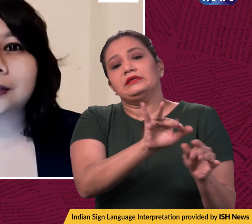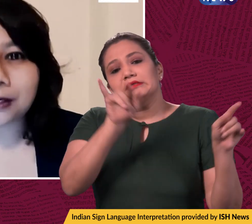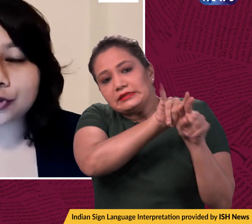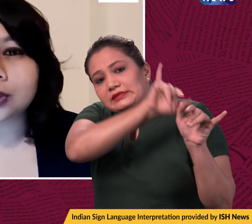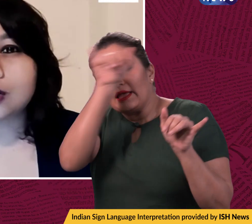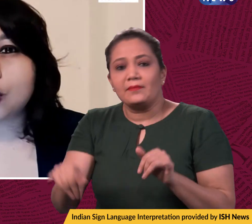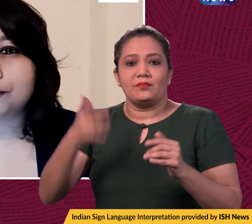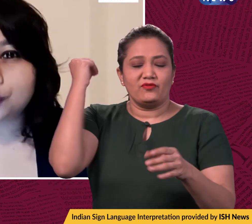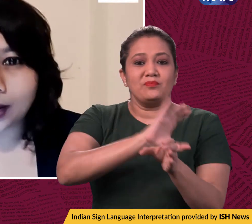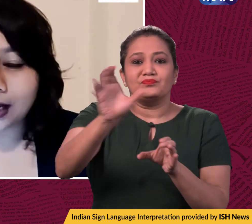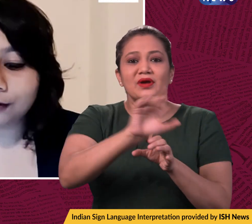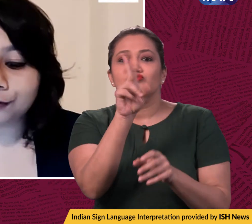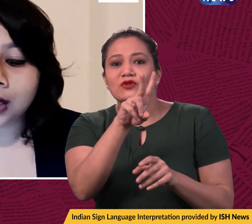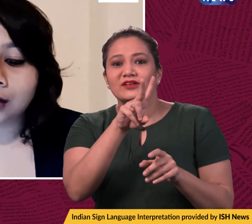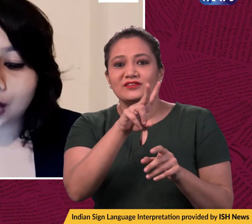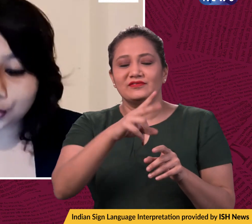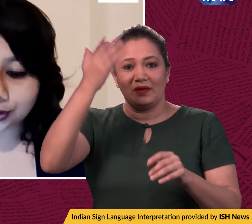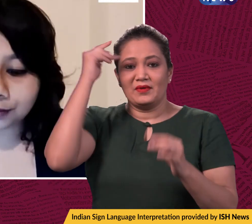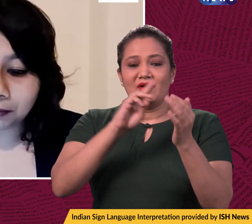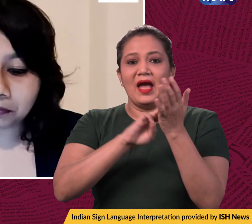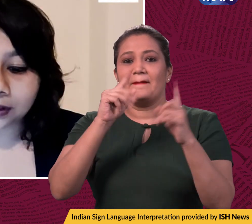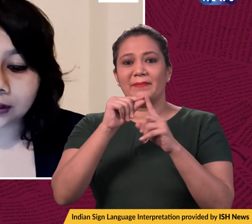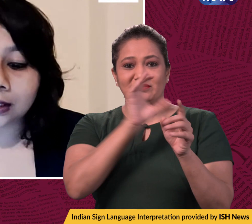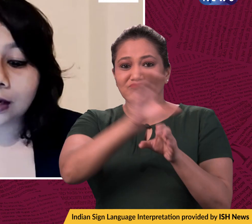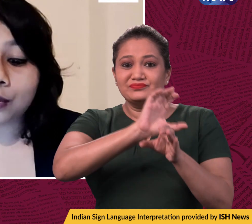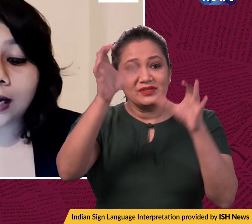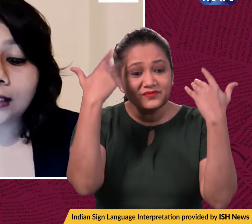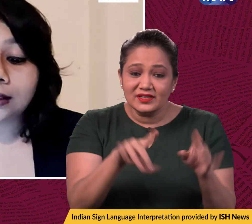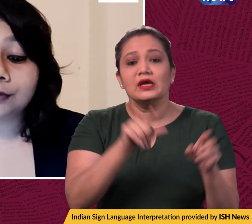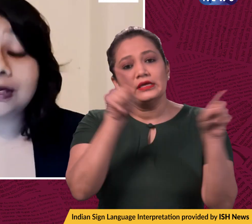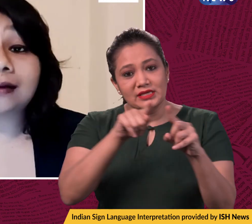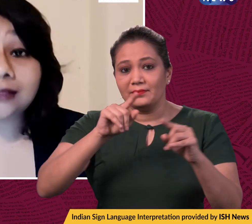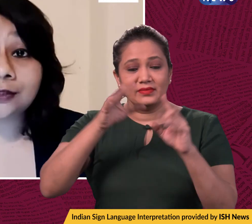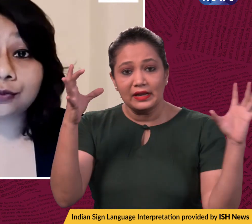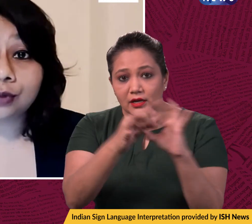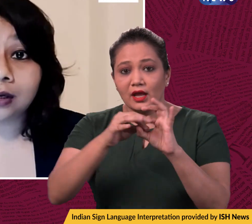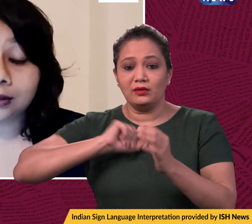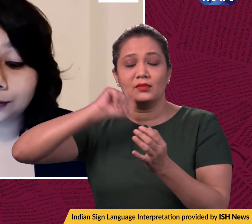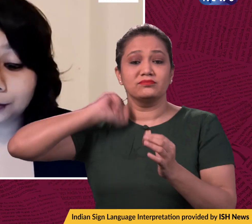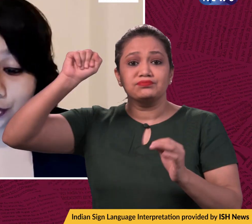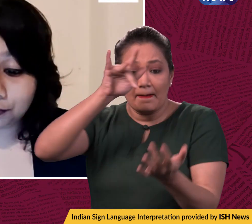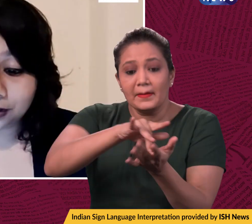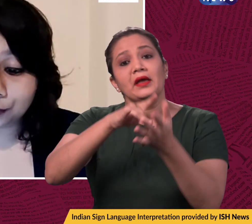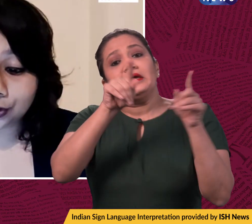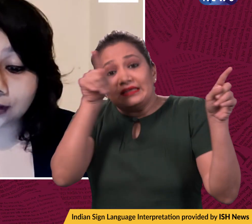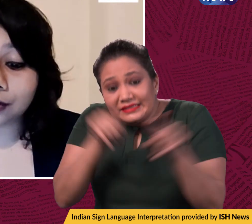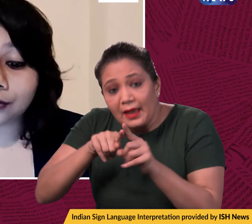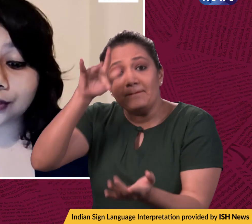suspension of 12 Rajasaba members. Now, while reacting to the BJP's protests, Congress